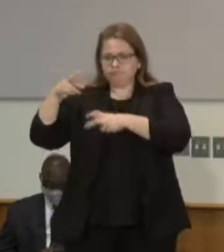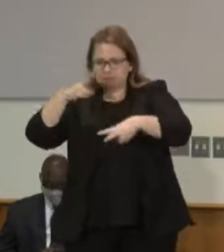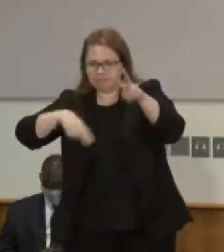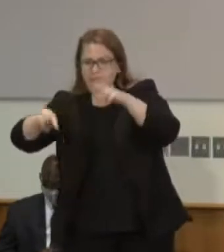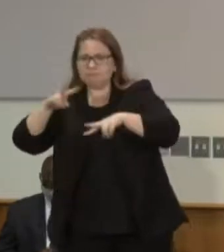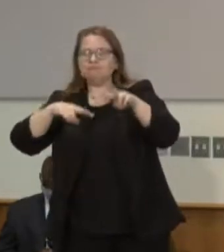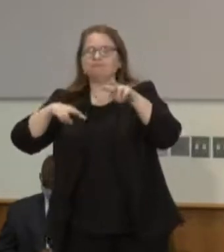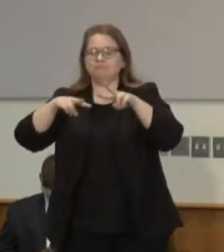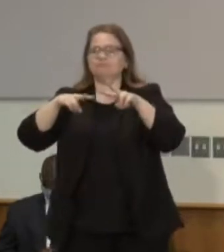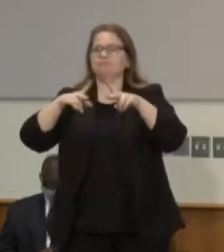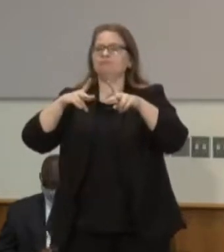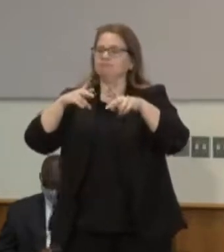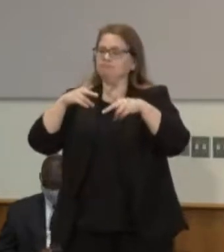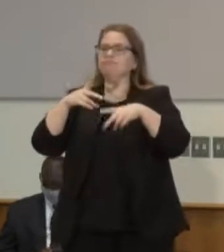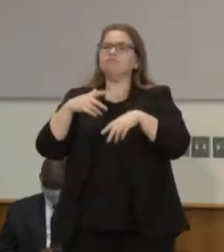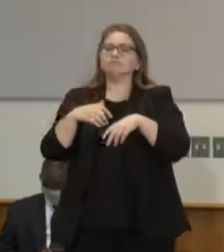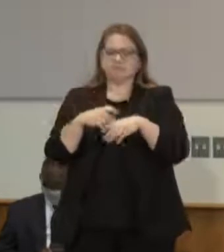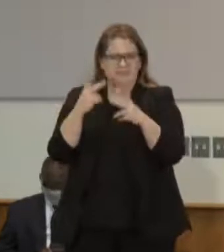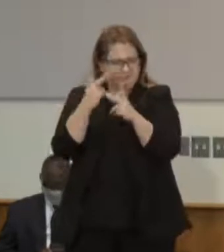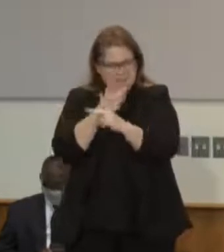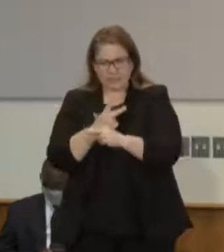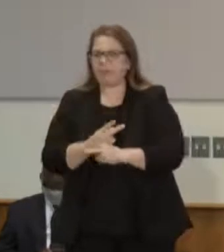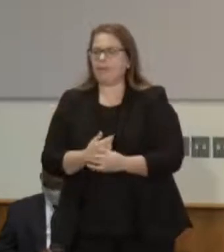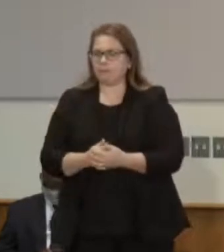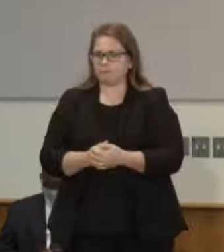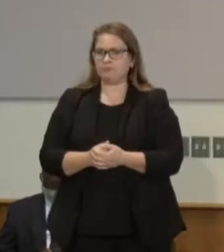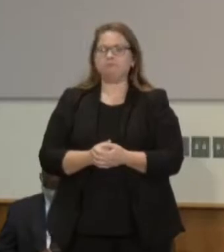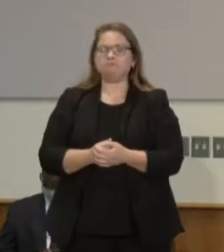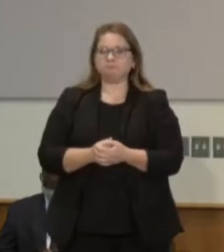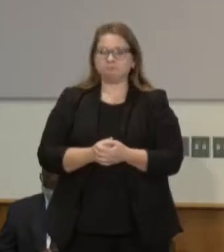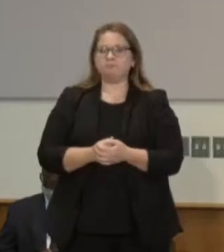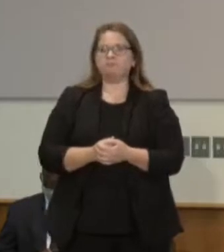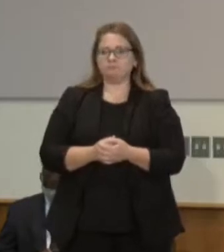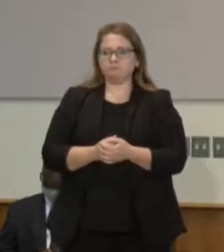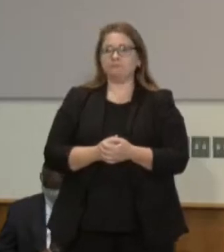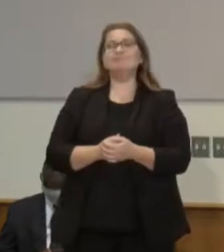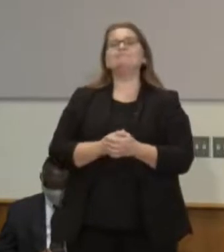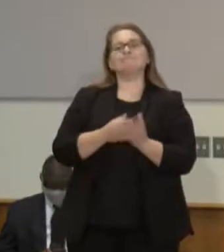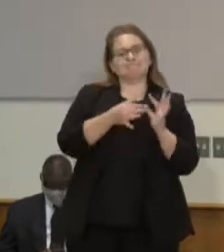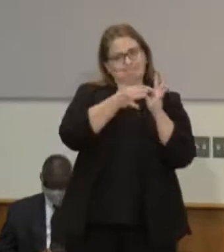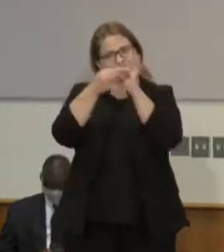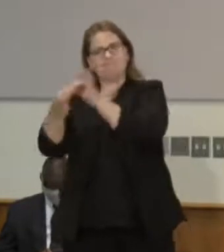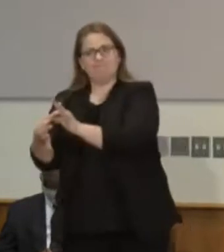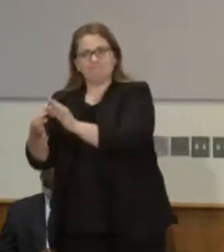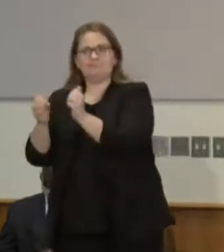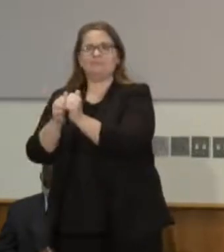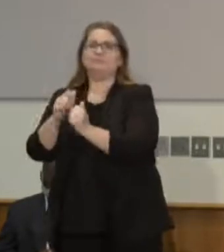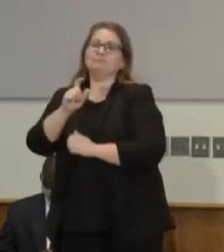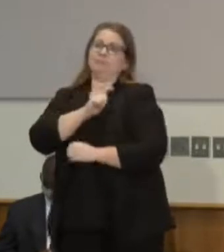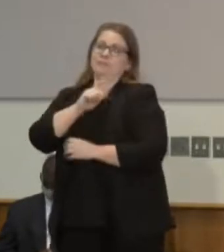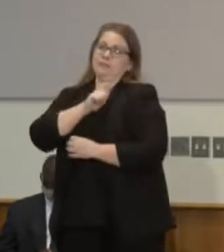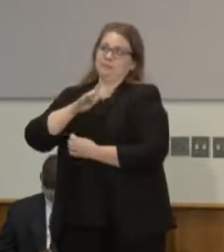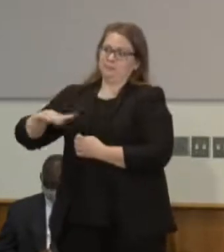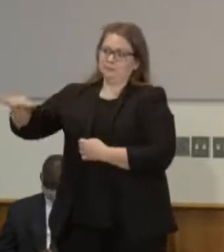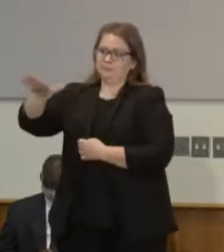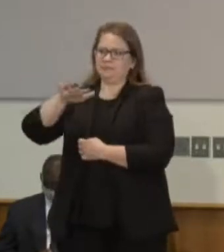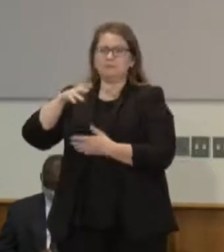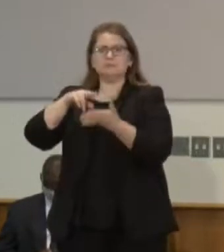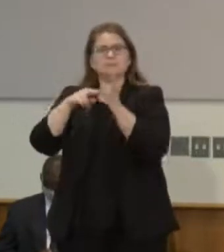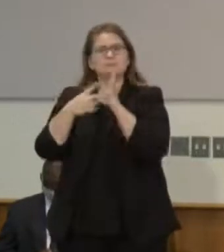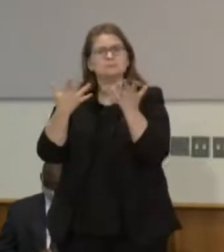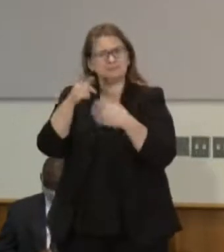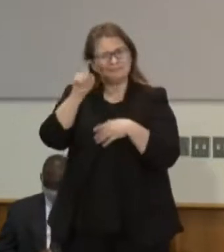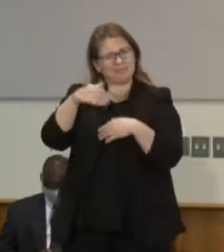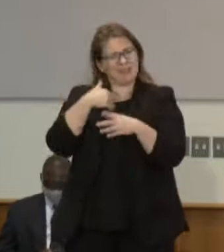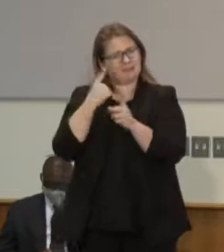have subpoena powers and then working with law enforcement to properly discipline and to properly